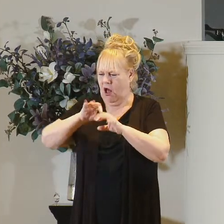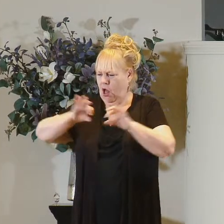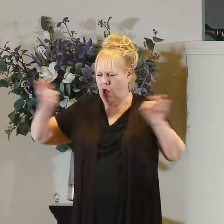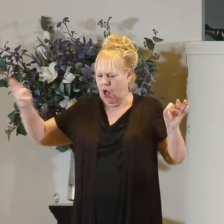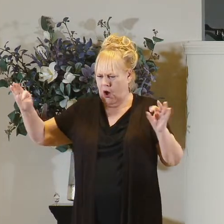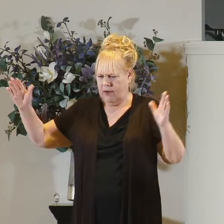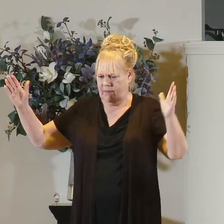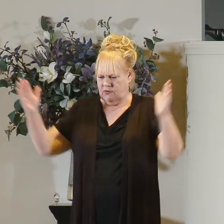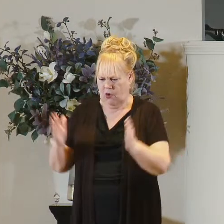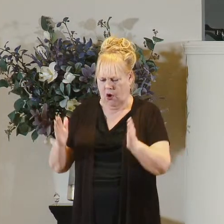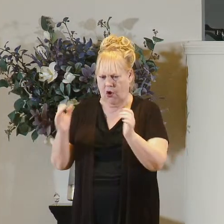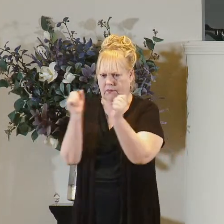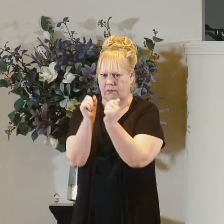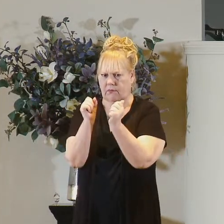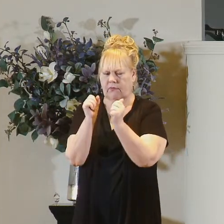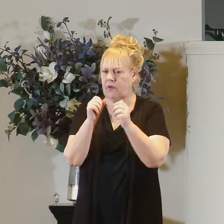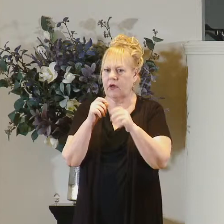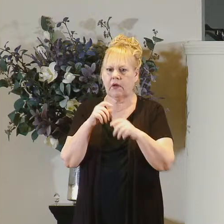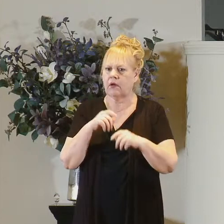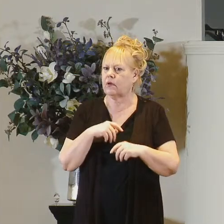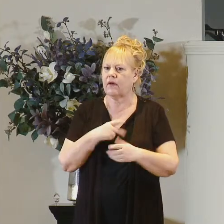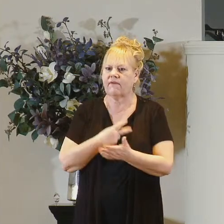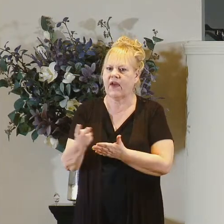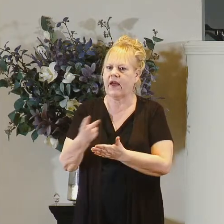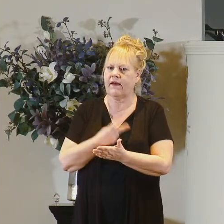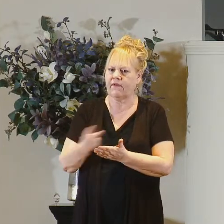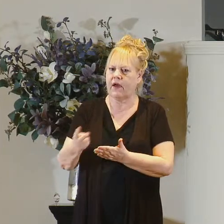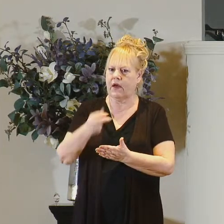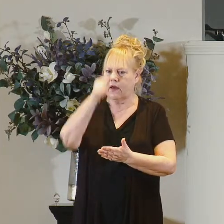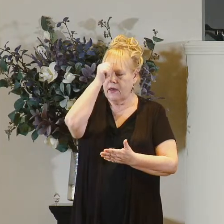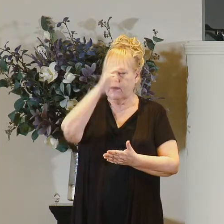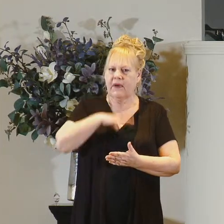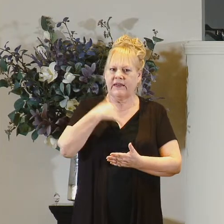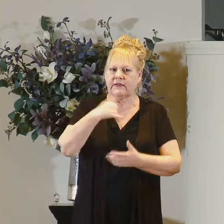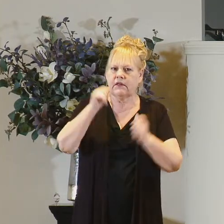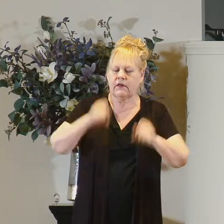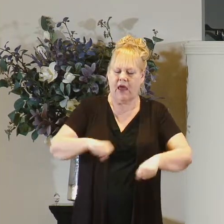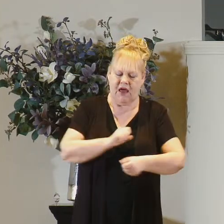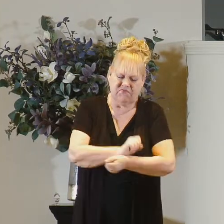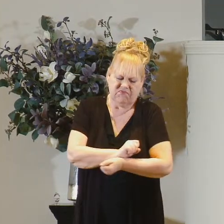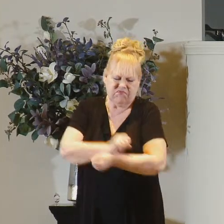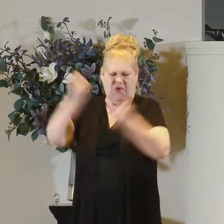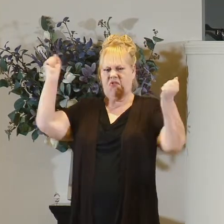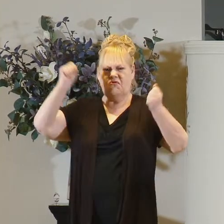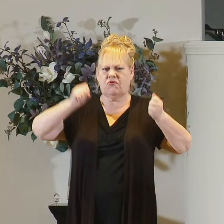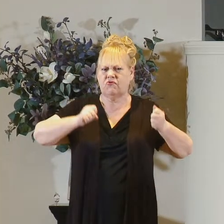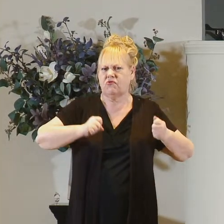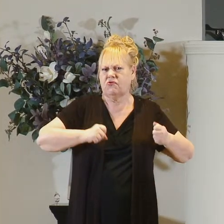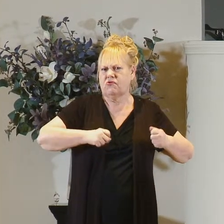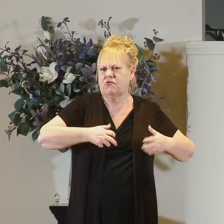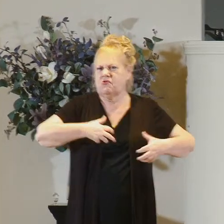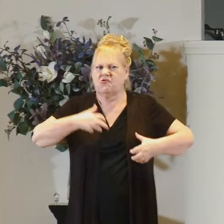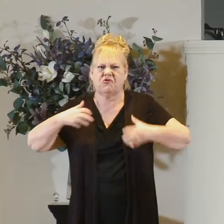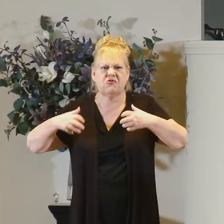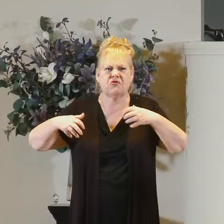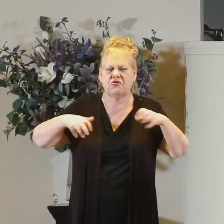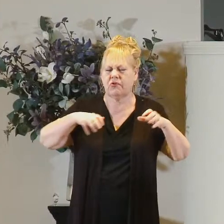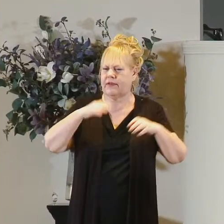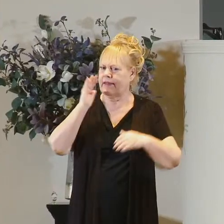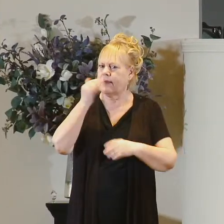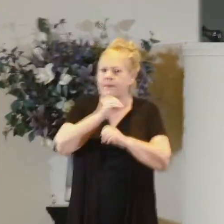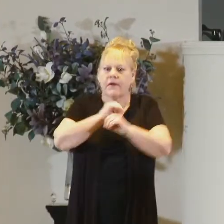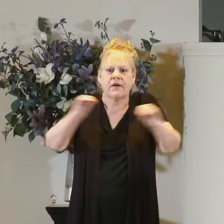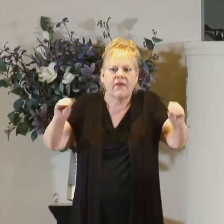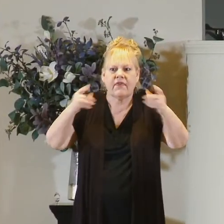guy's leverage and they try that but to no avail he still is able to break out of the chains it seems that nothing they